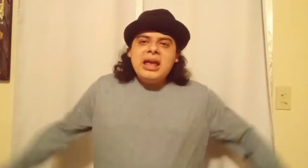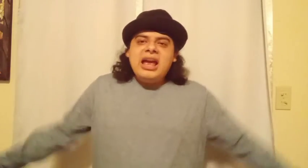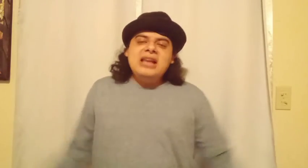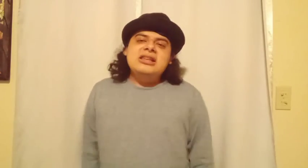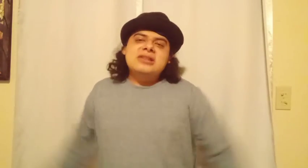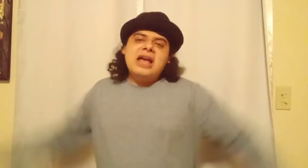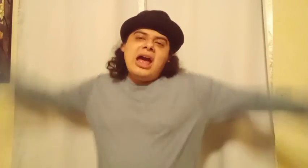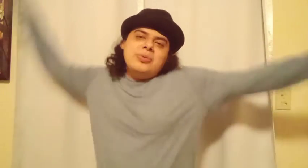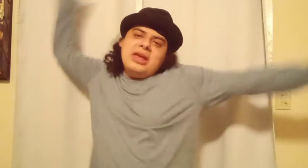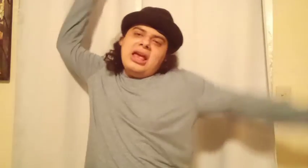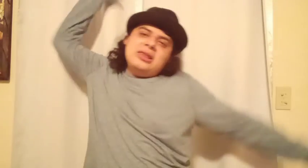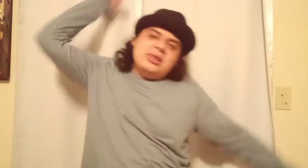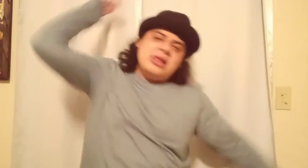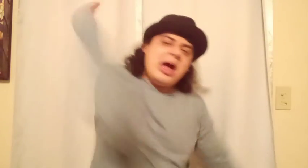and he's out in line.